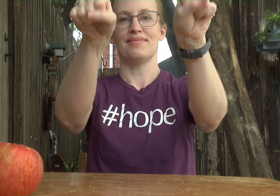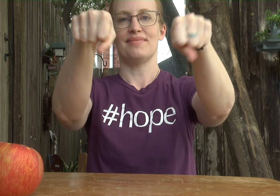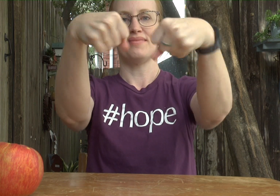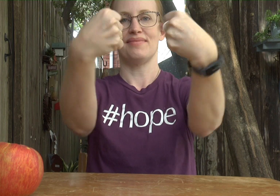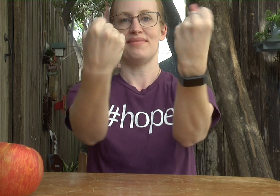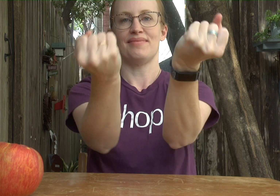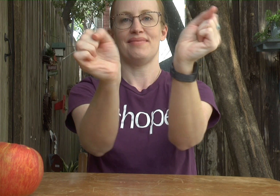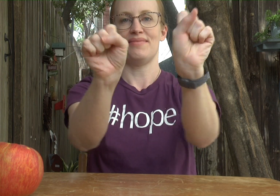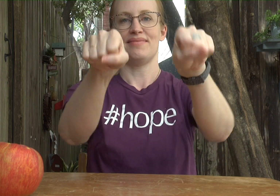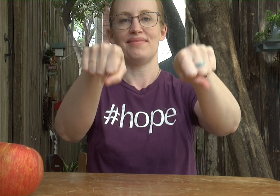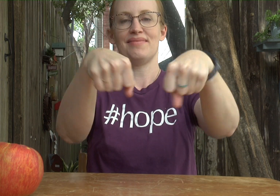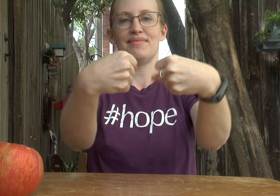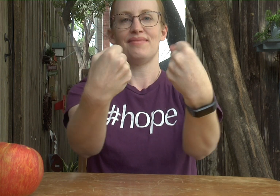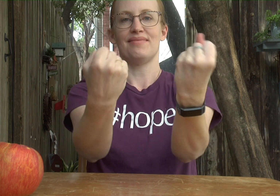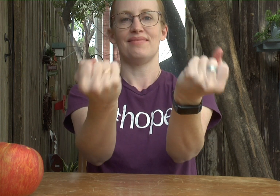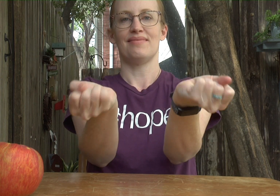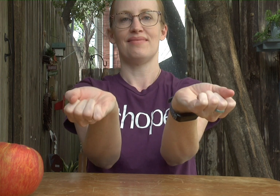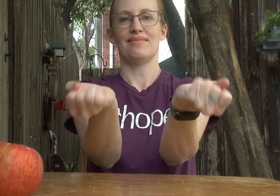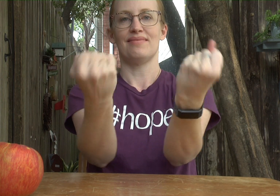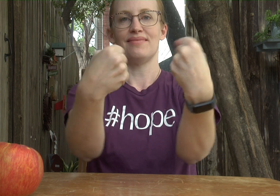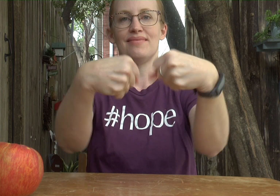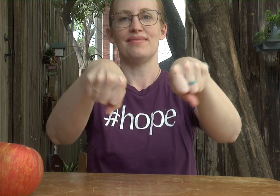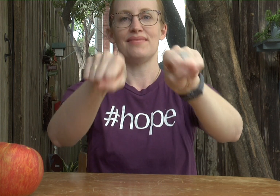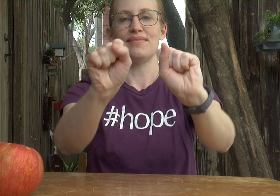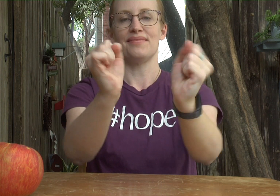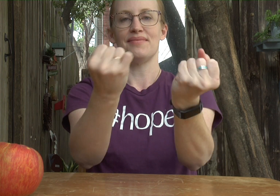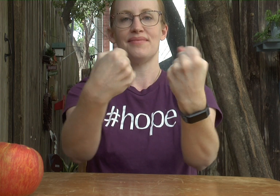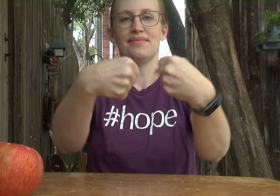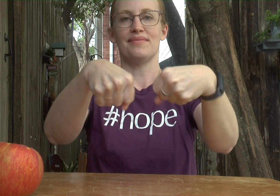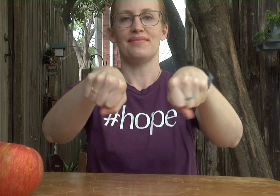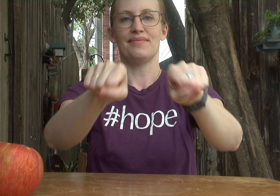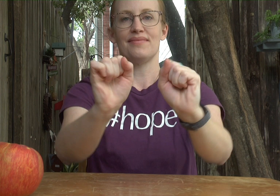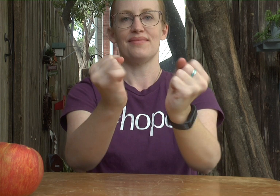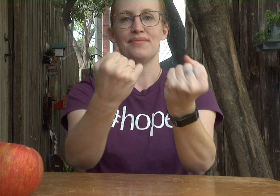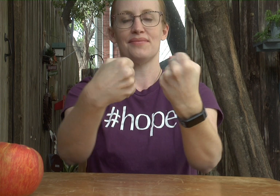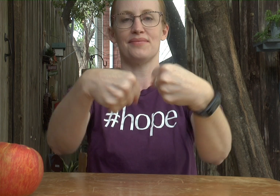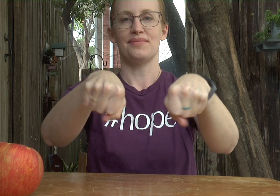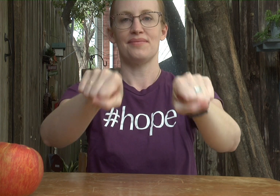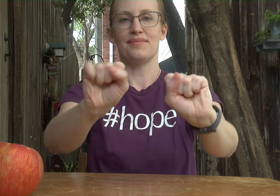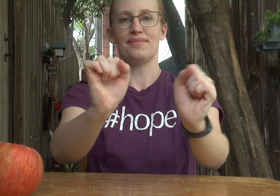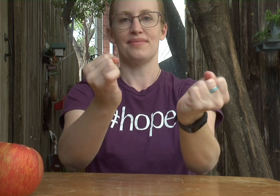Roll them in and out. Get them ready for some good stretches.